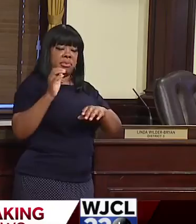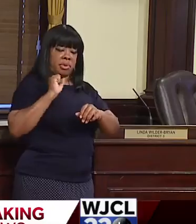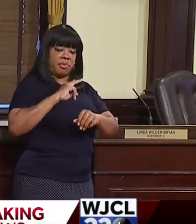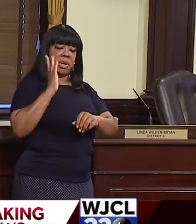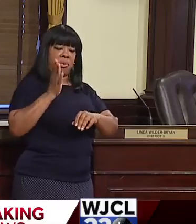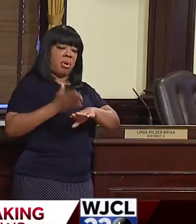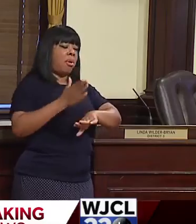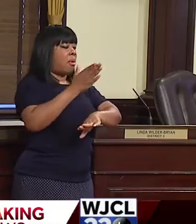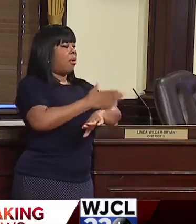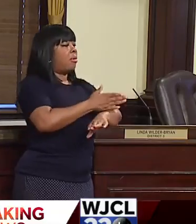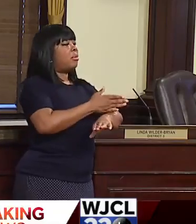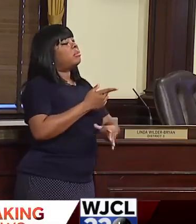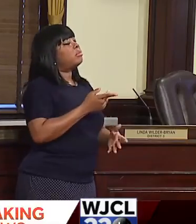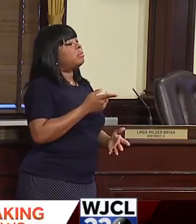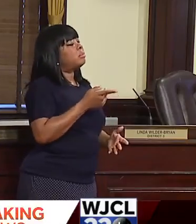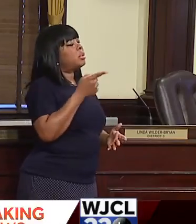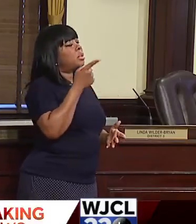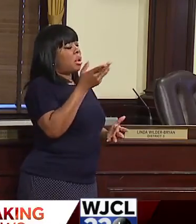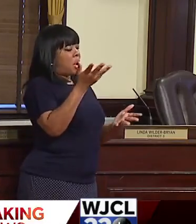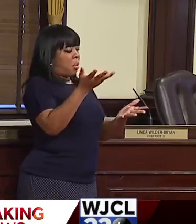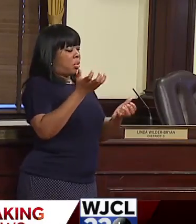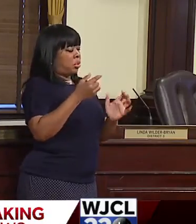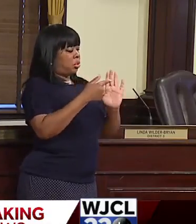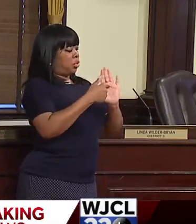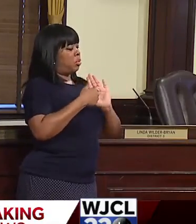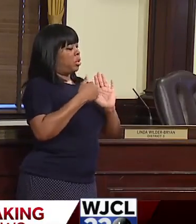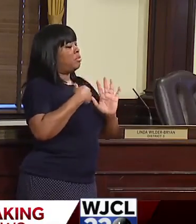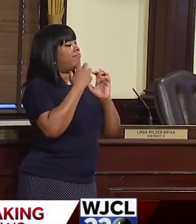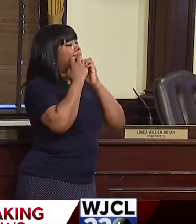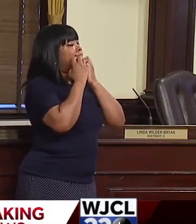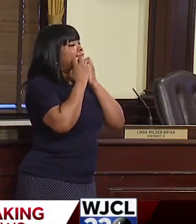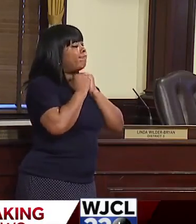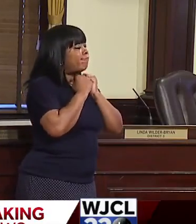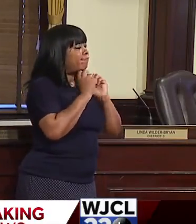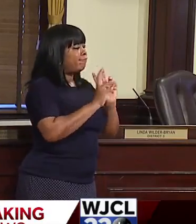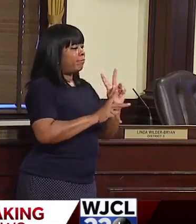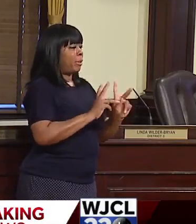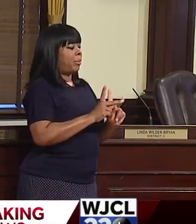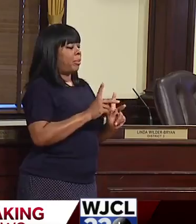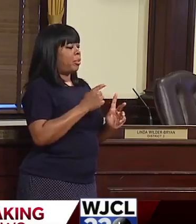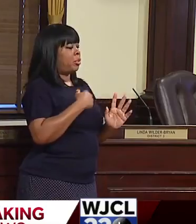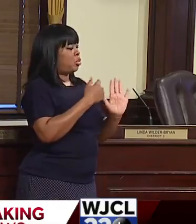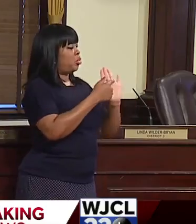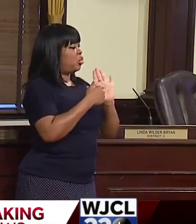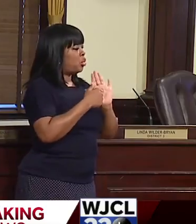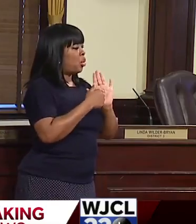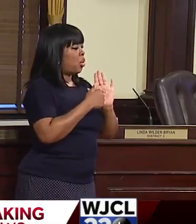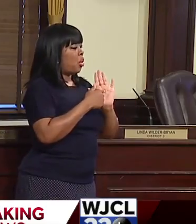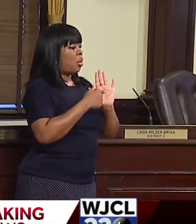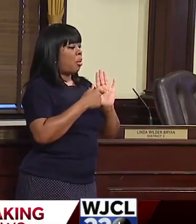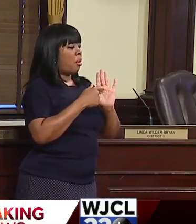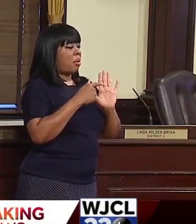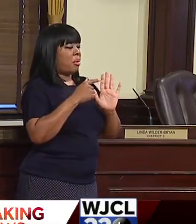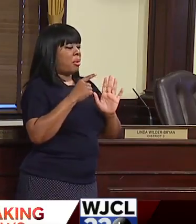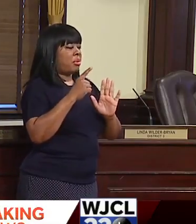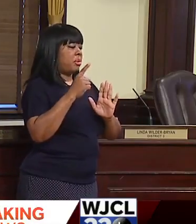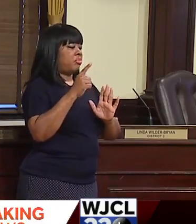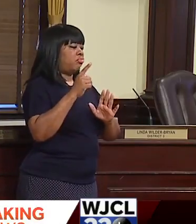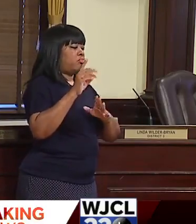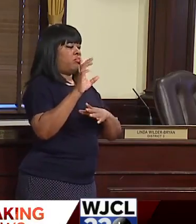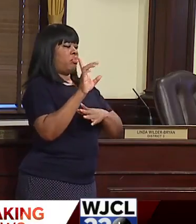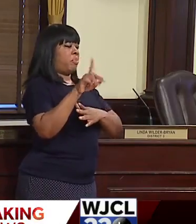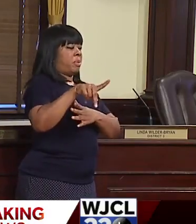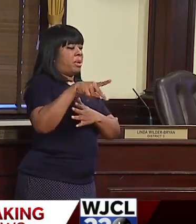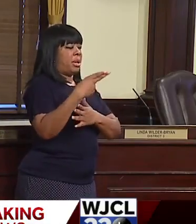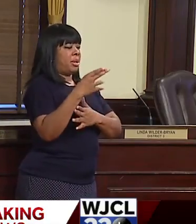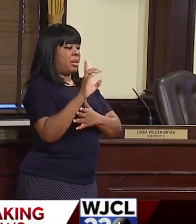do you love folks? Show me how you love people. Show me how you've been concerned about them, whether they have a PhD or no D at all. Show